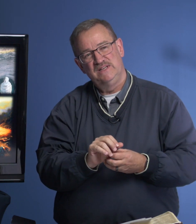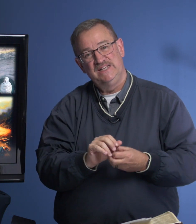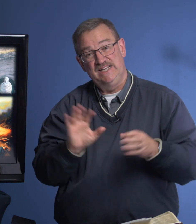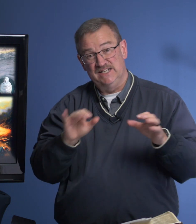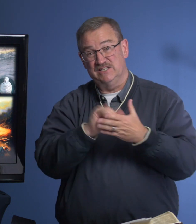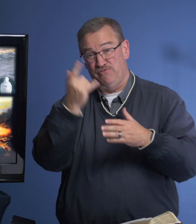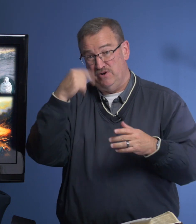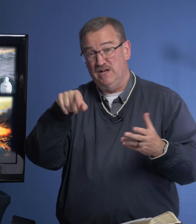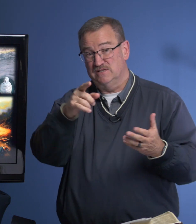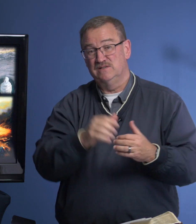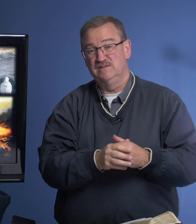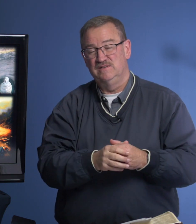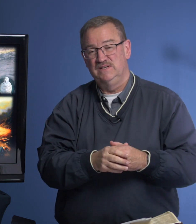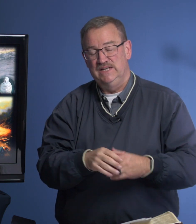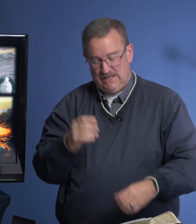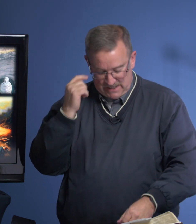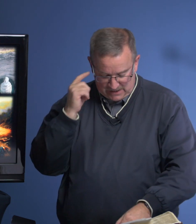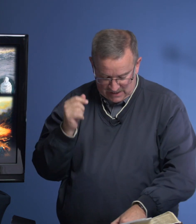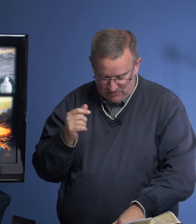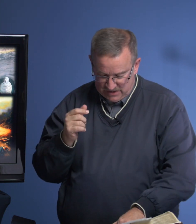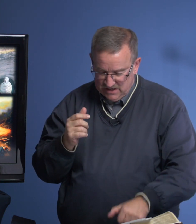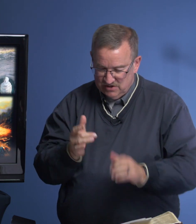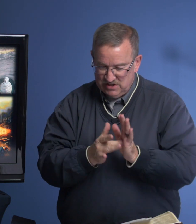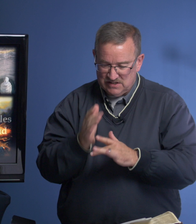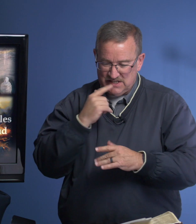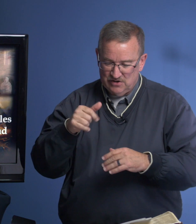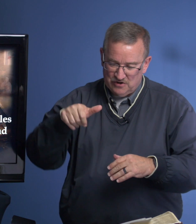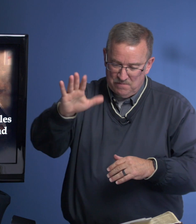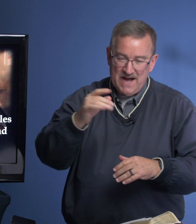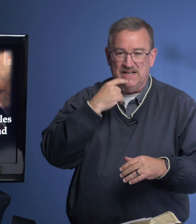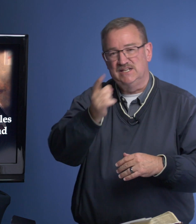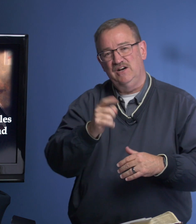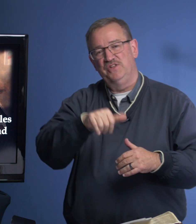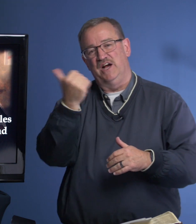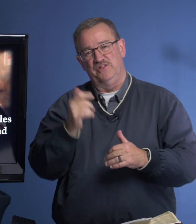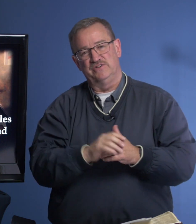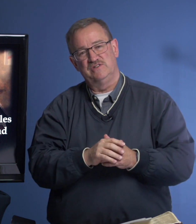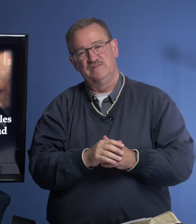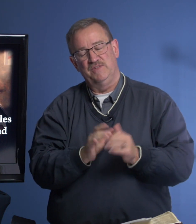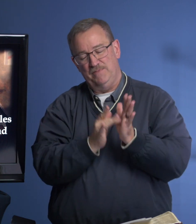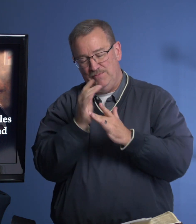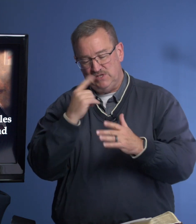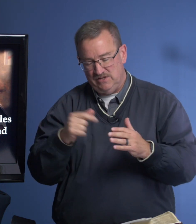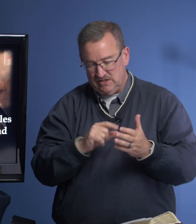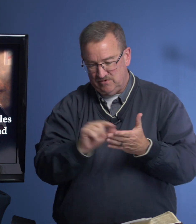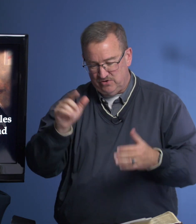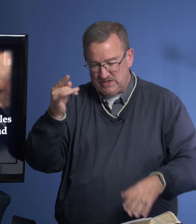He does that for us. And I think what Jesus said to her, go back and tell the others. And the Bible tells us in verse